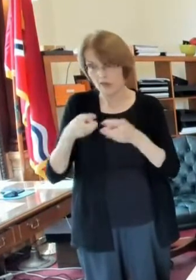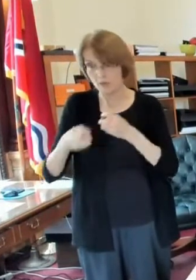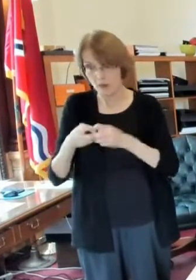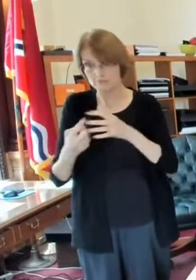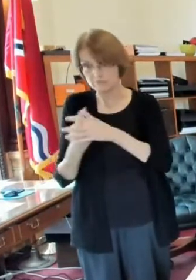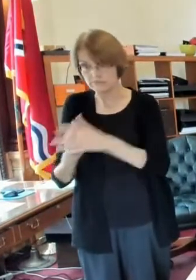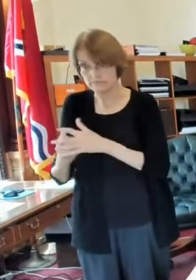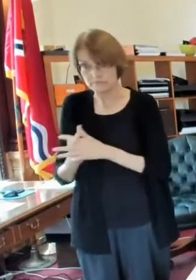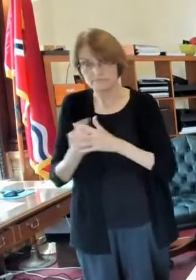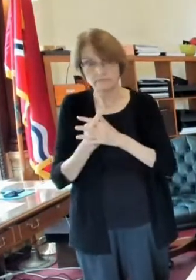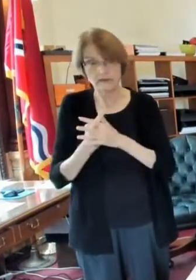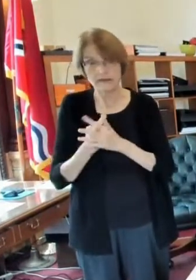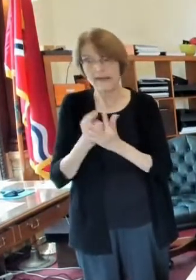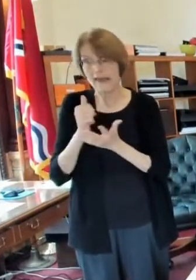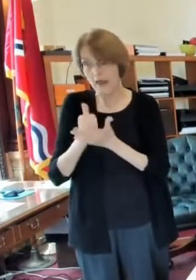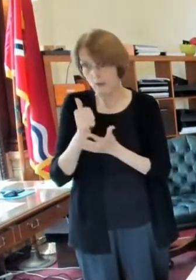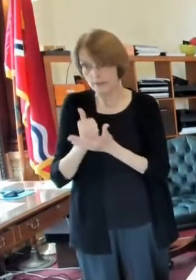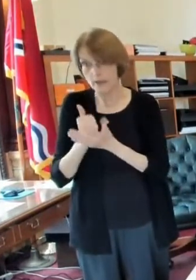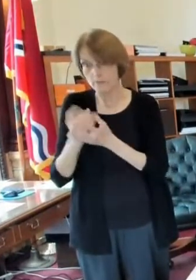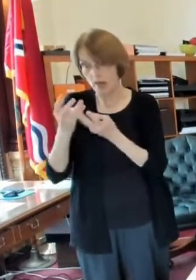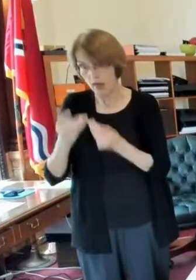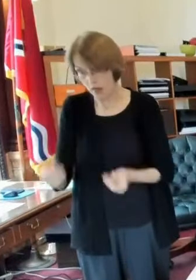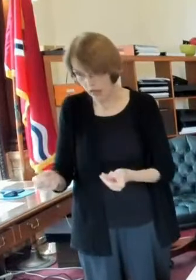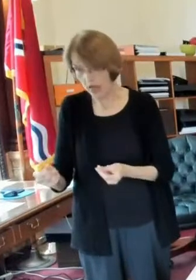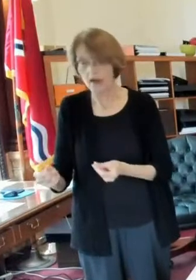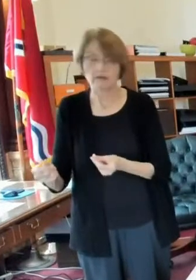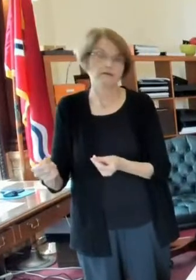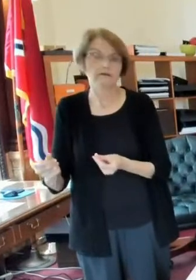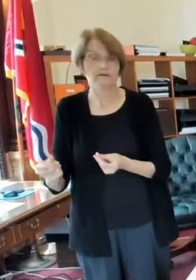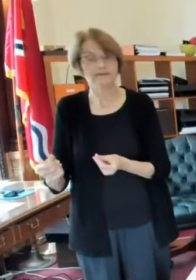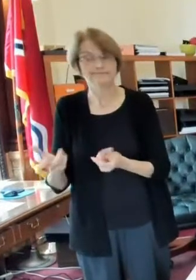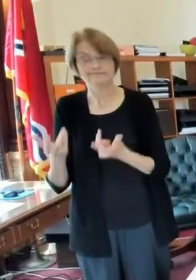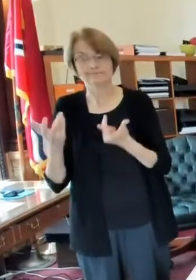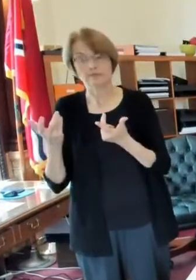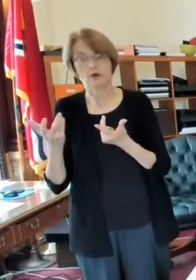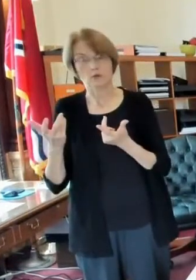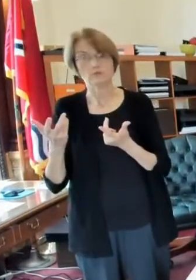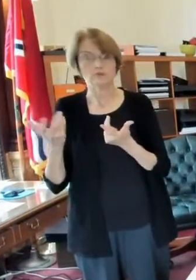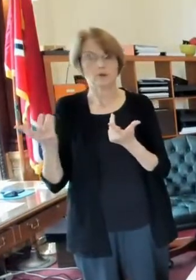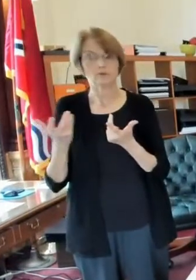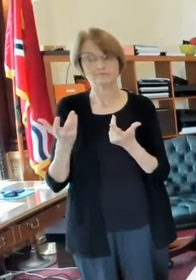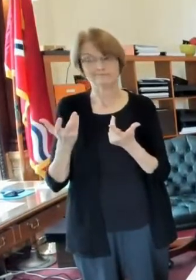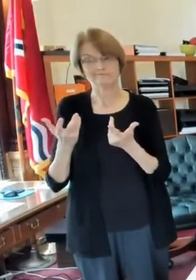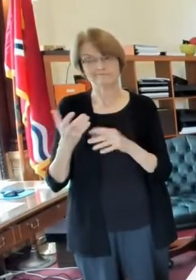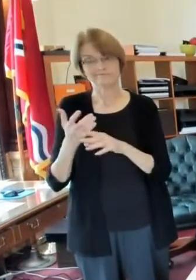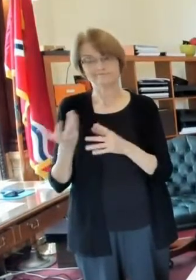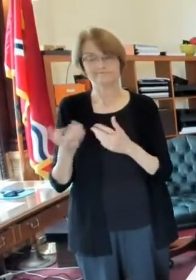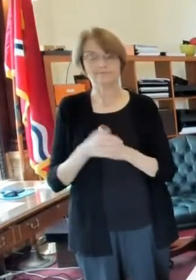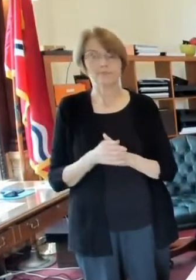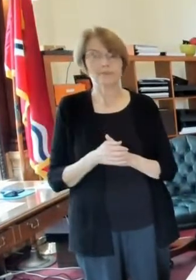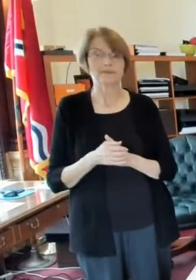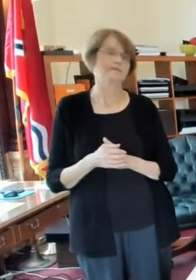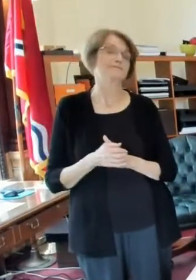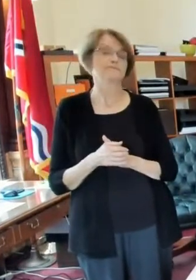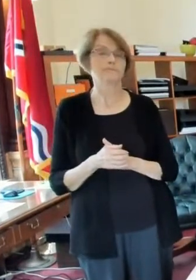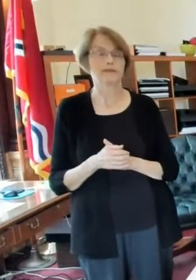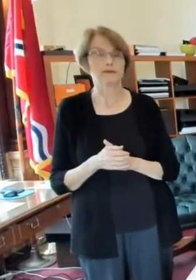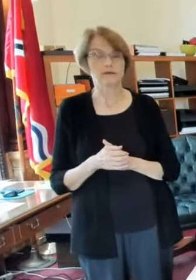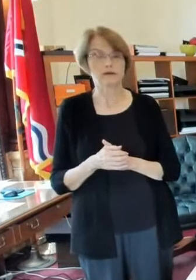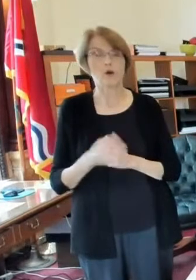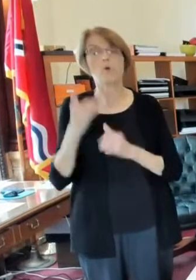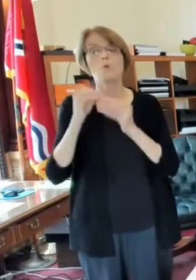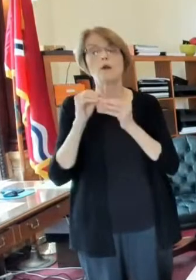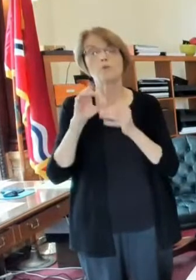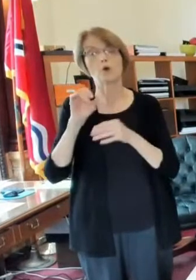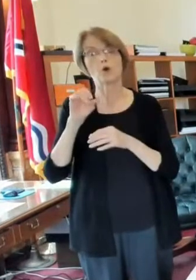in their lives that may have led to them being homeless at this point in time so on some other topics oh we do have one